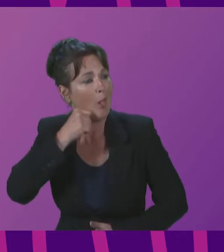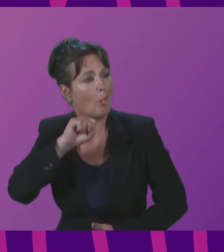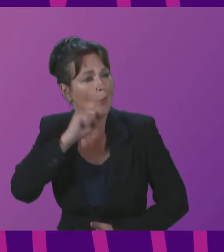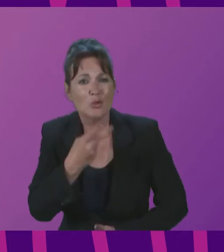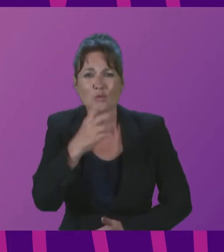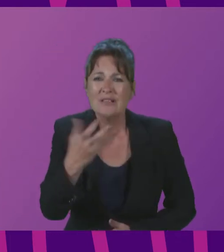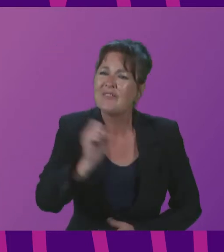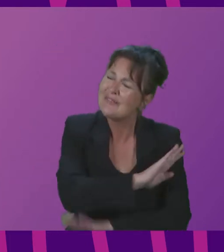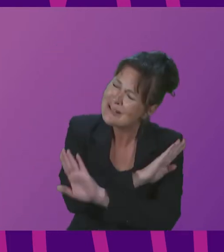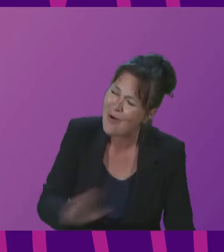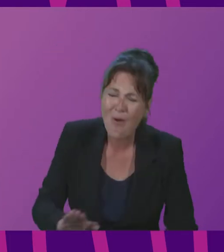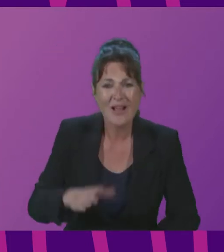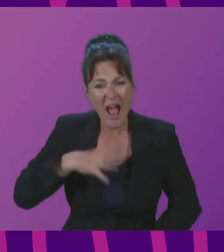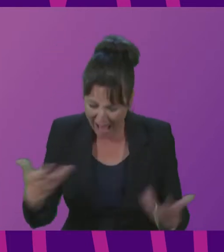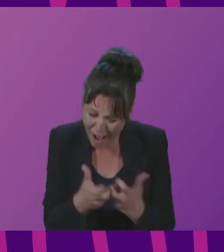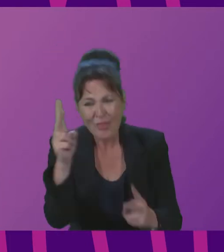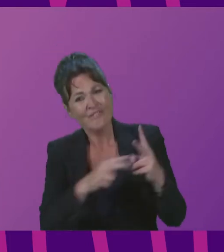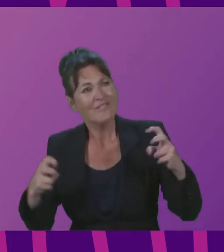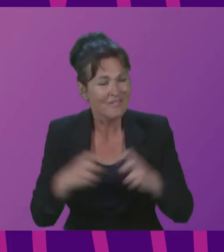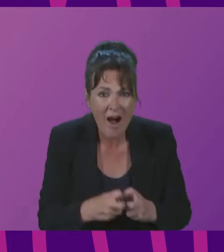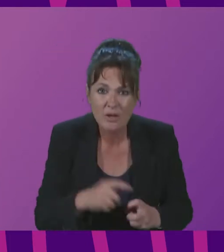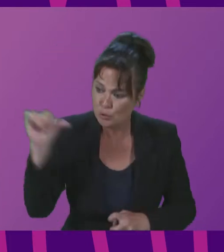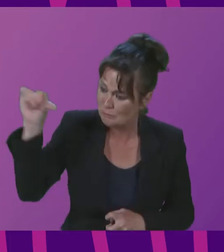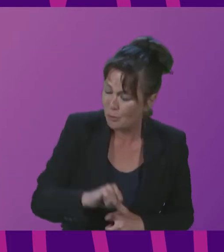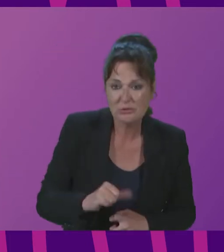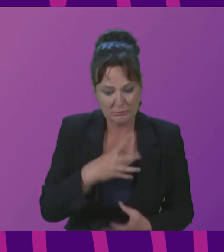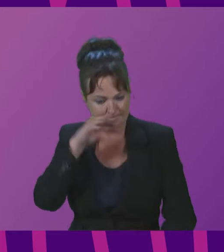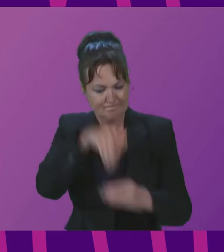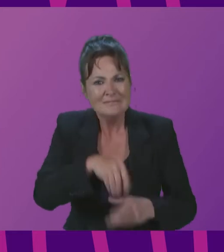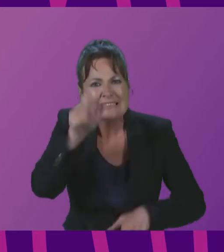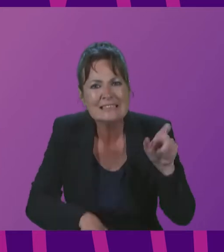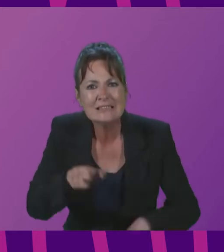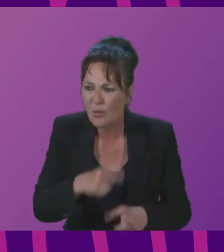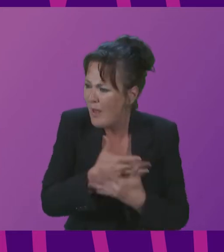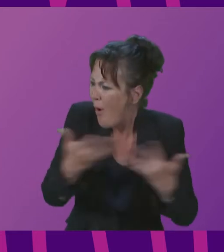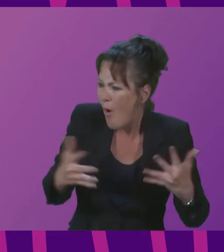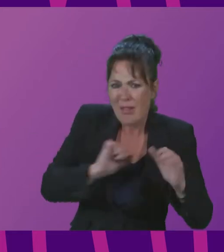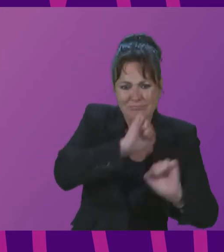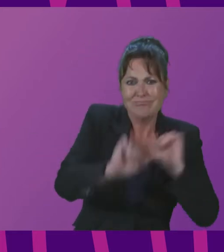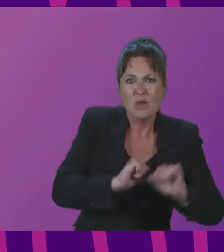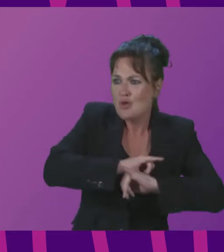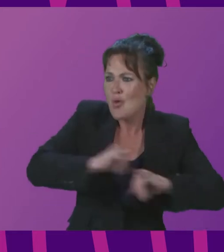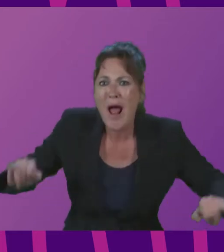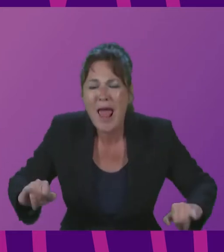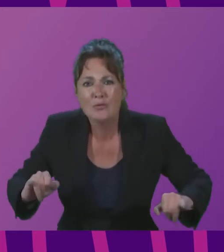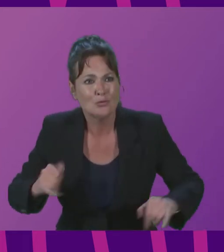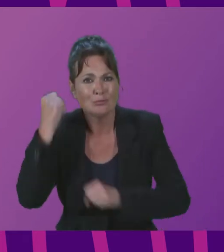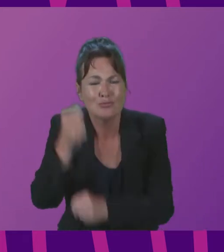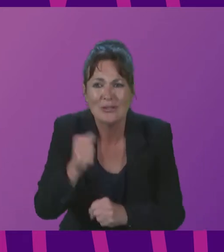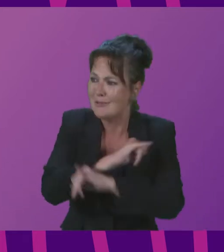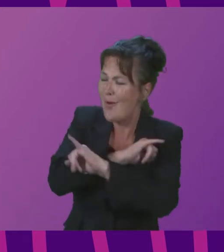bare minimum I mean how the fuck are you supposed to be an active citizen when all forms of resistance are being made illegal